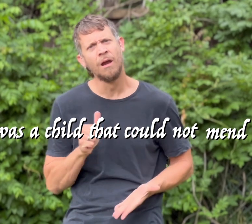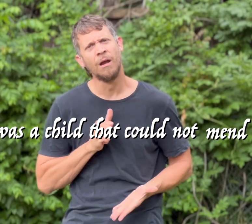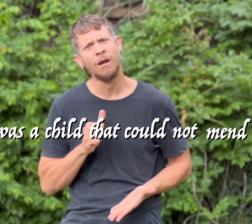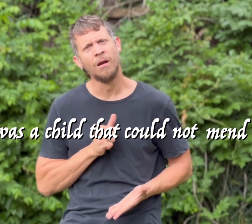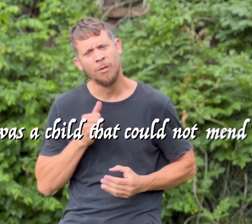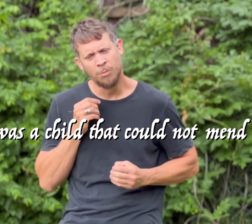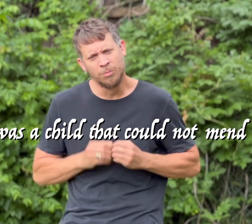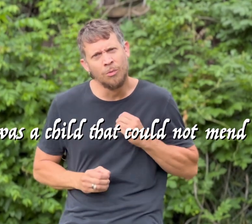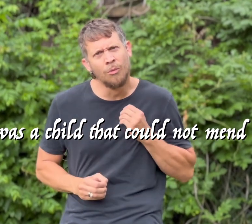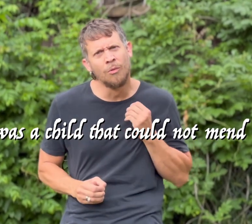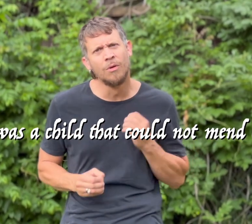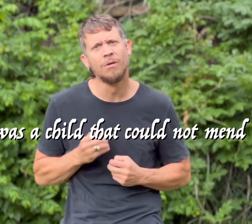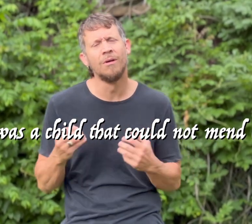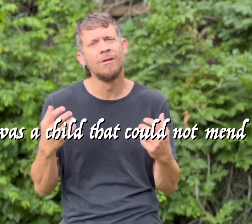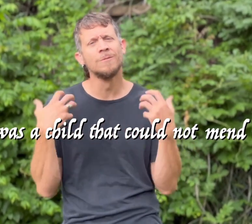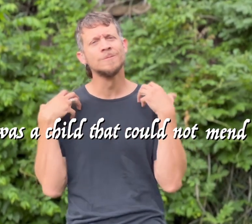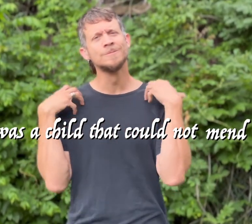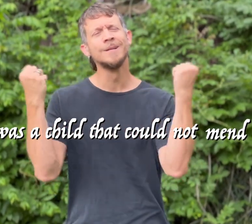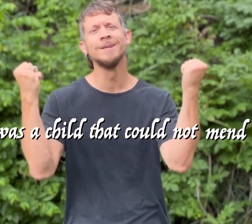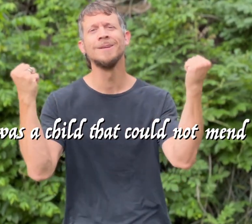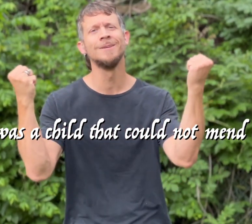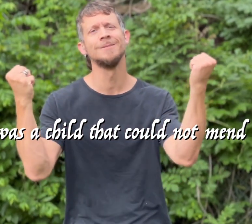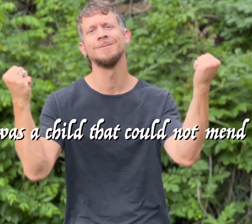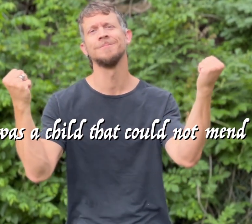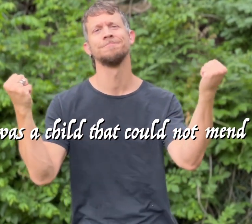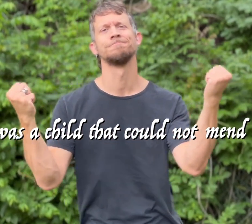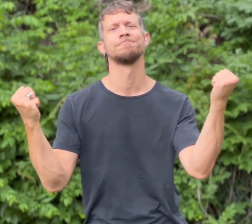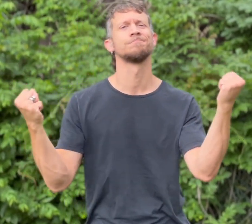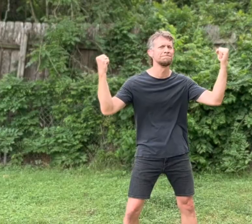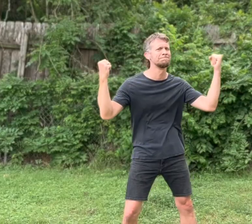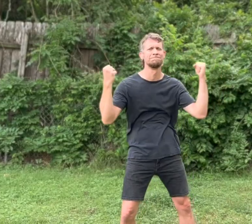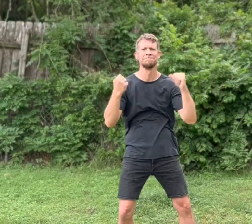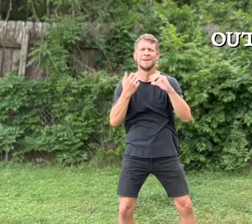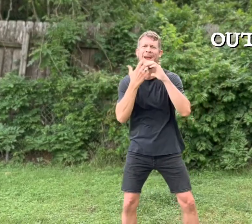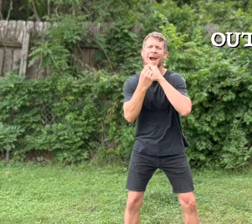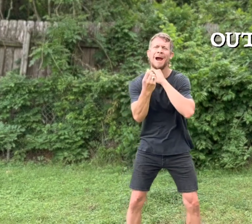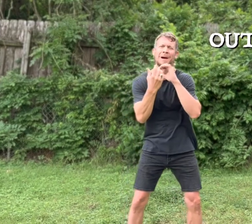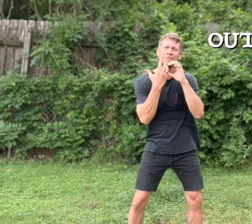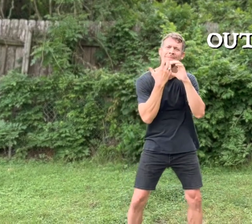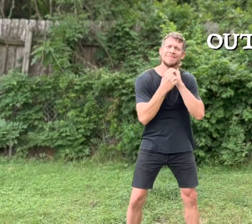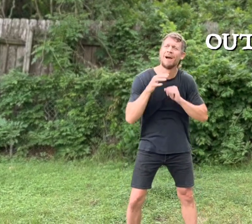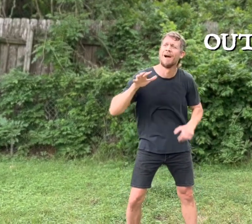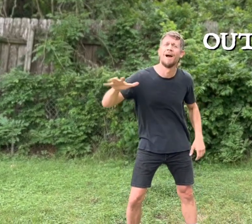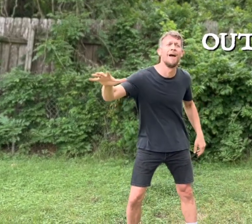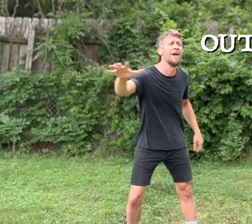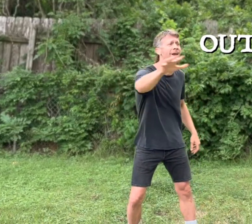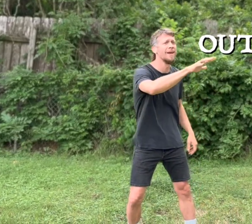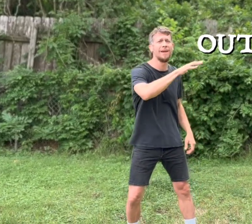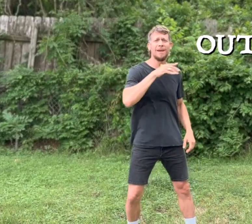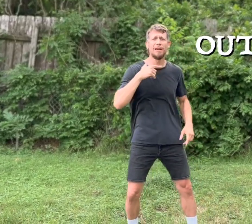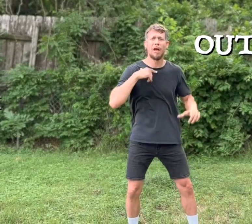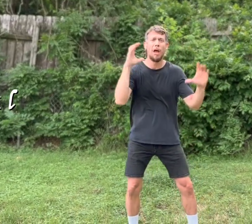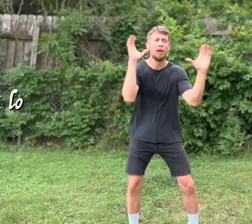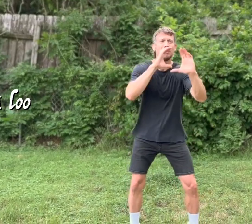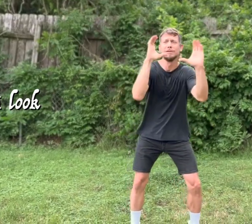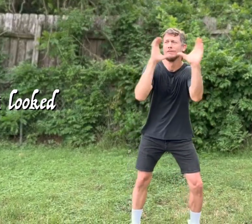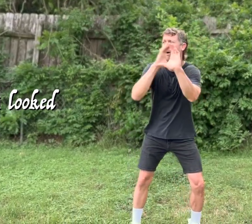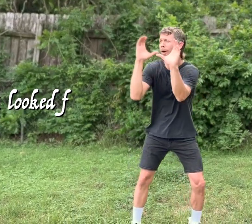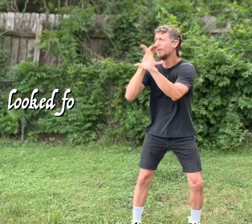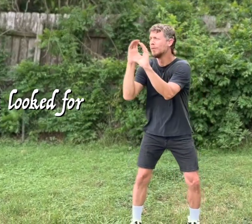A broken way Outside I look for a